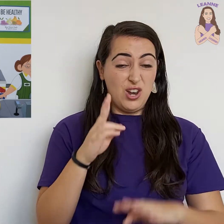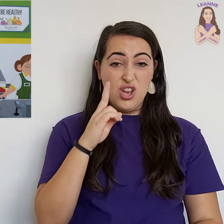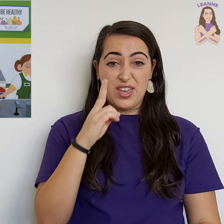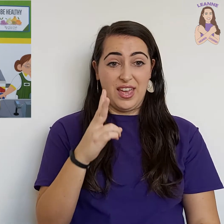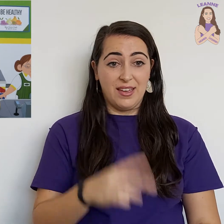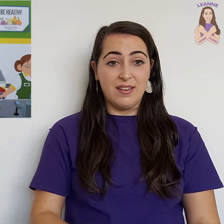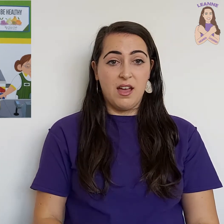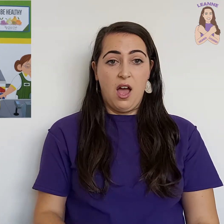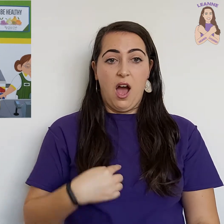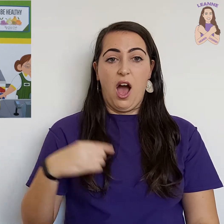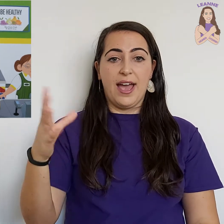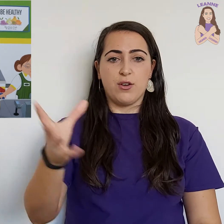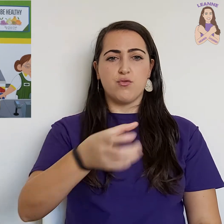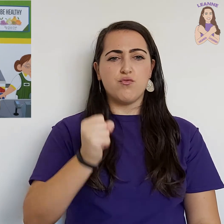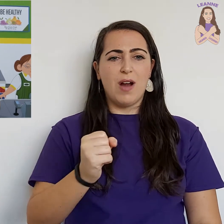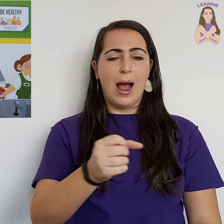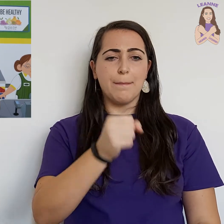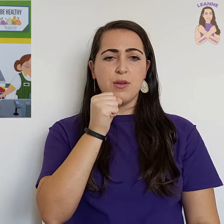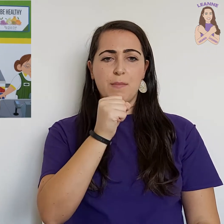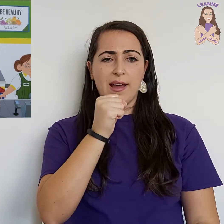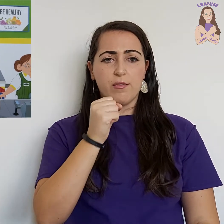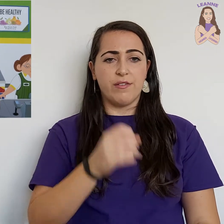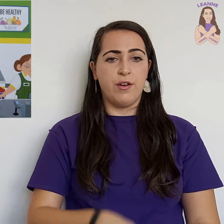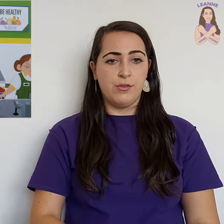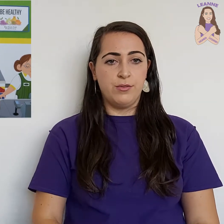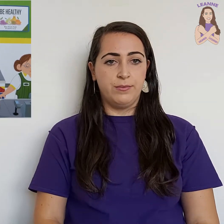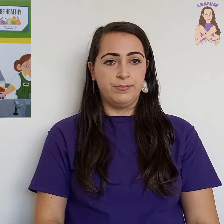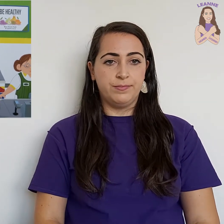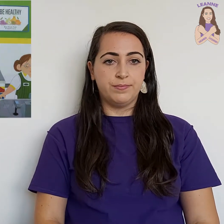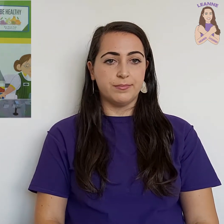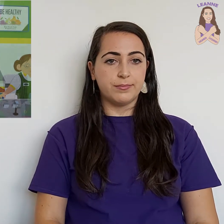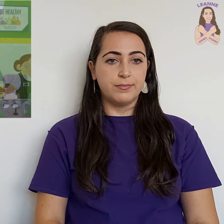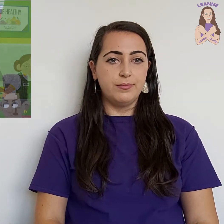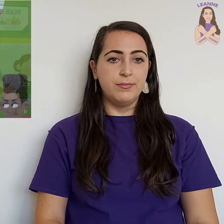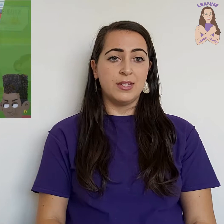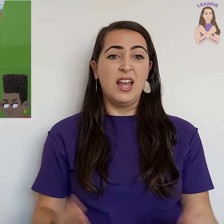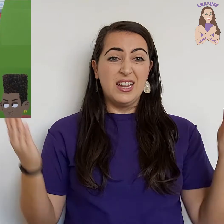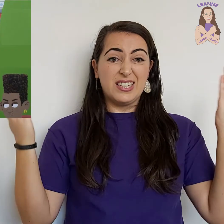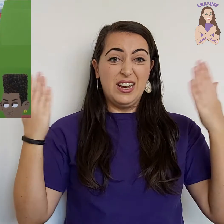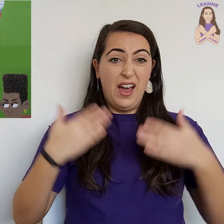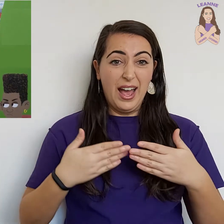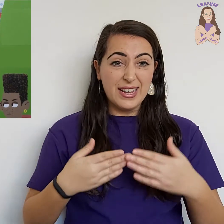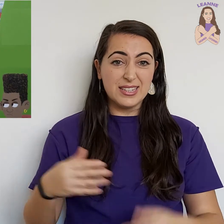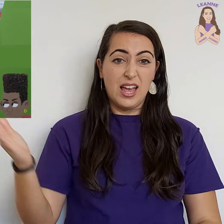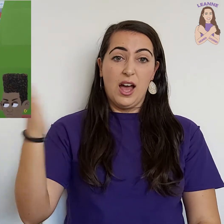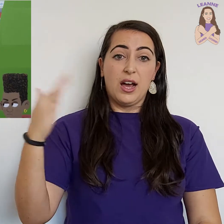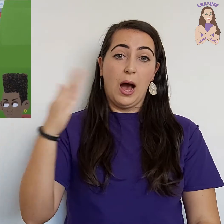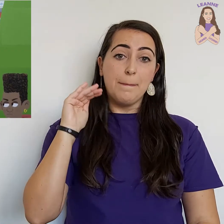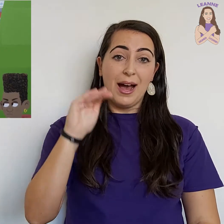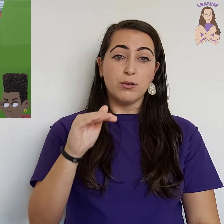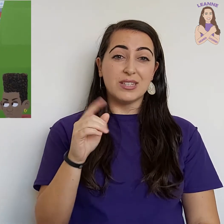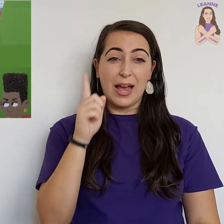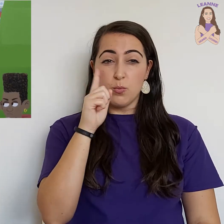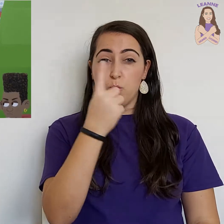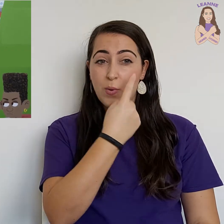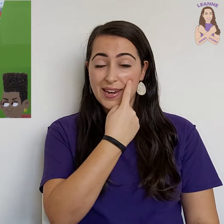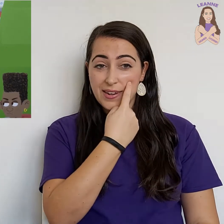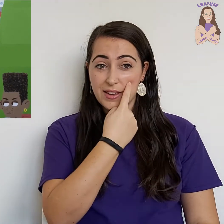looking, I grab the microphone. Tonight, come out and witness